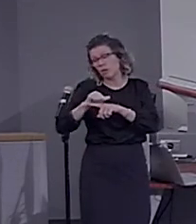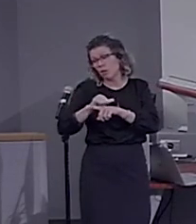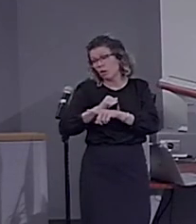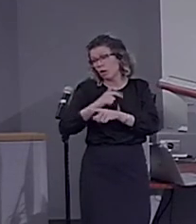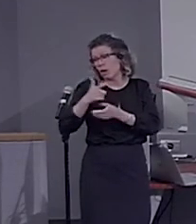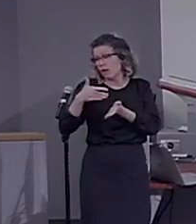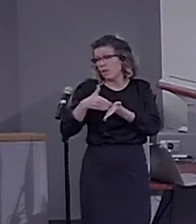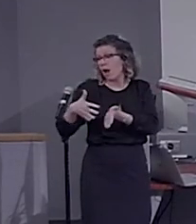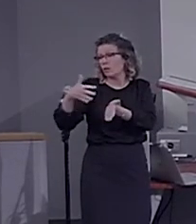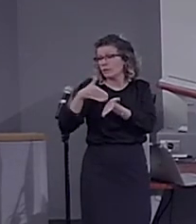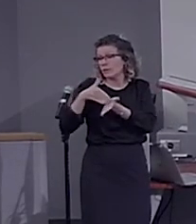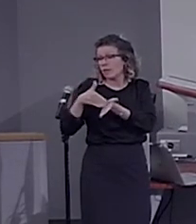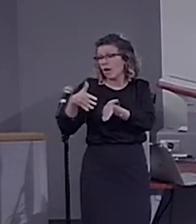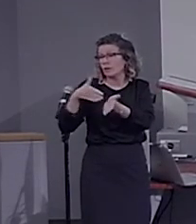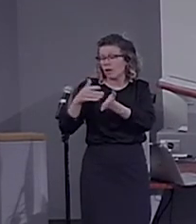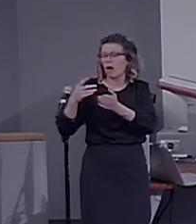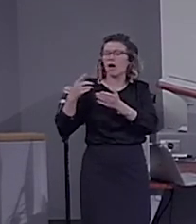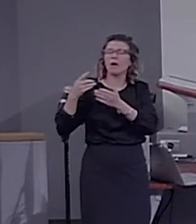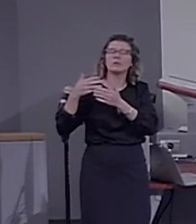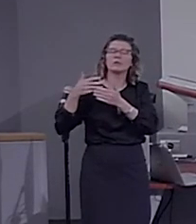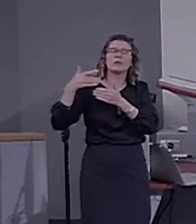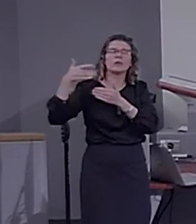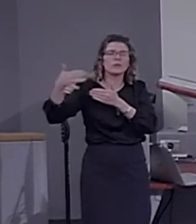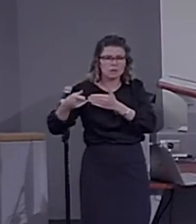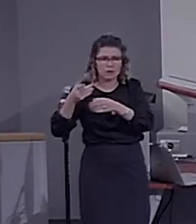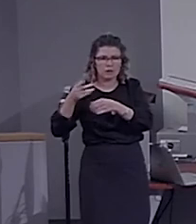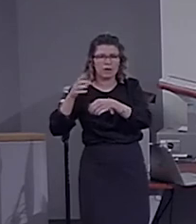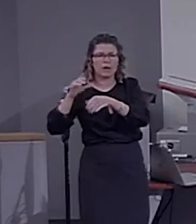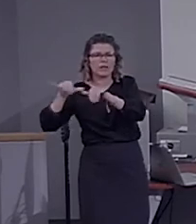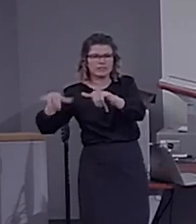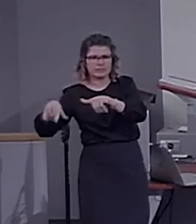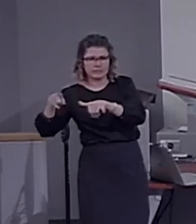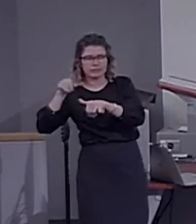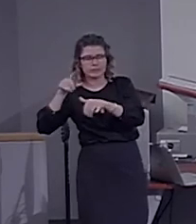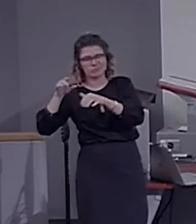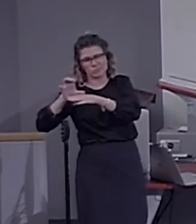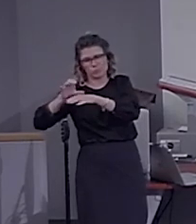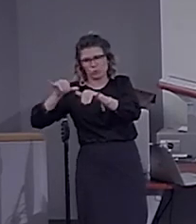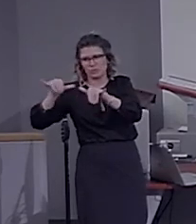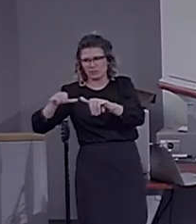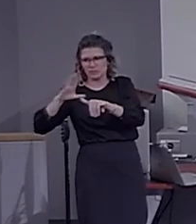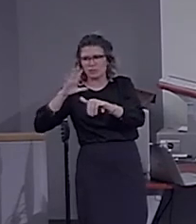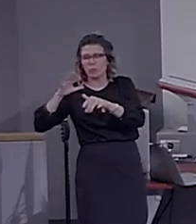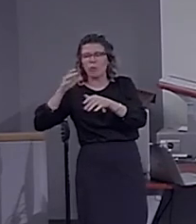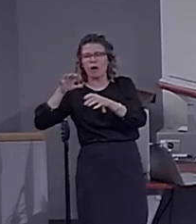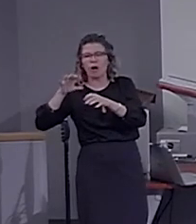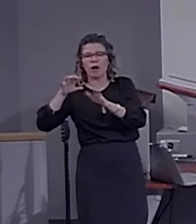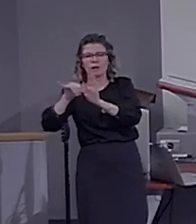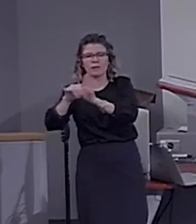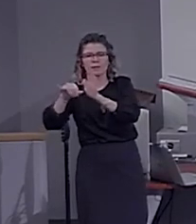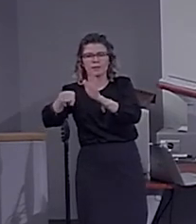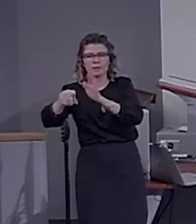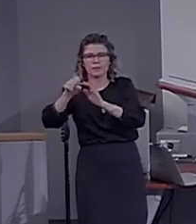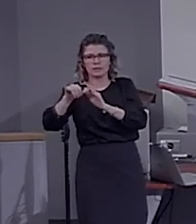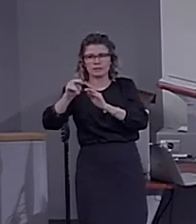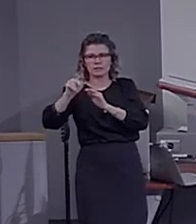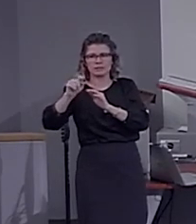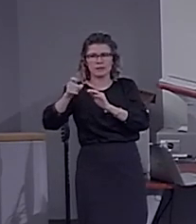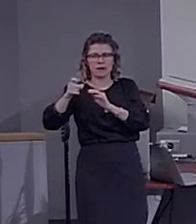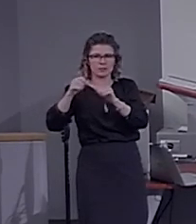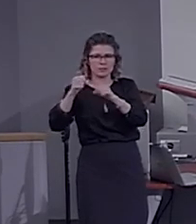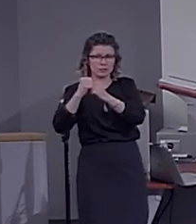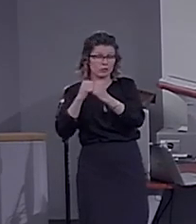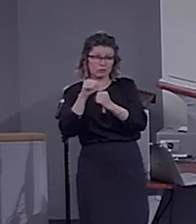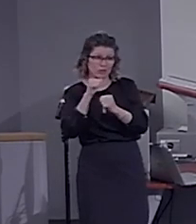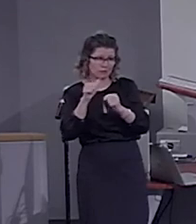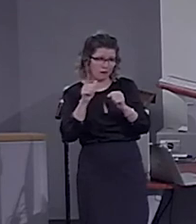eventually the network finds a sort of kluge to have syntactic structures. By the way, not working very well, still